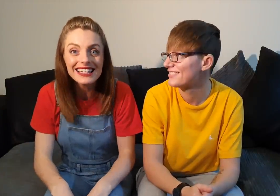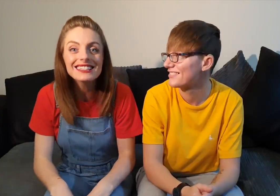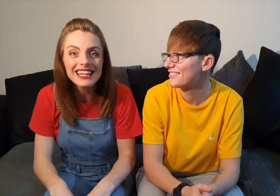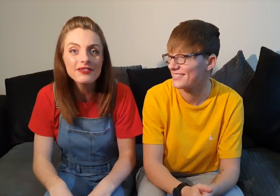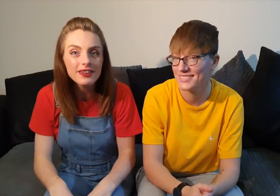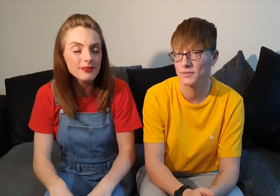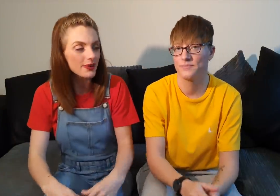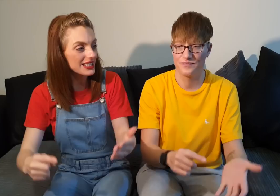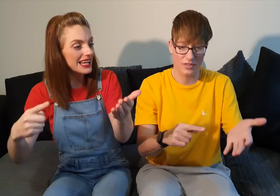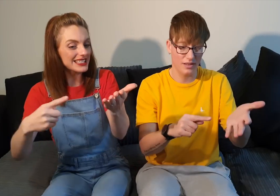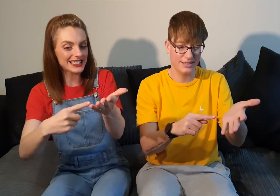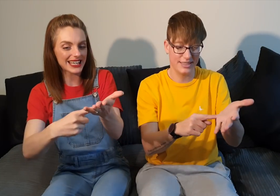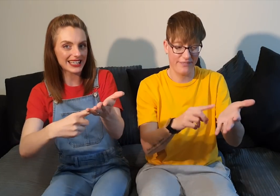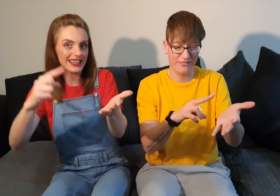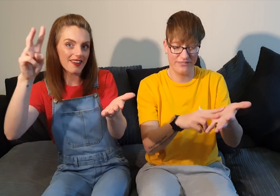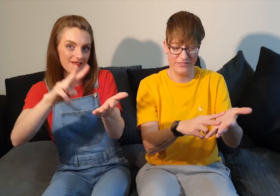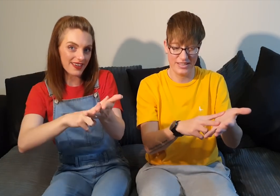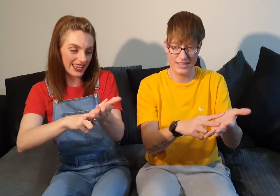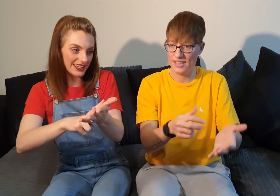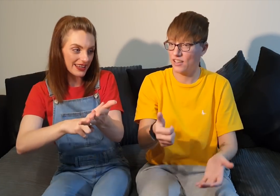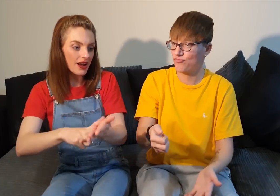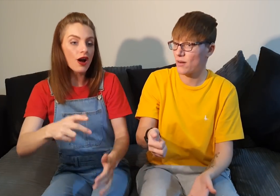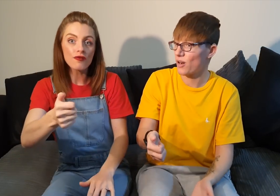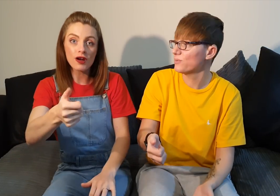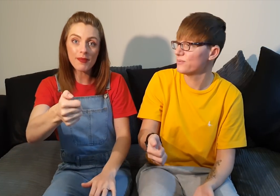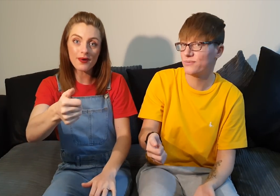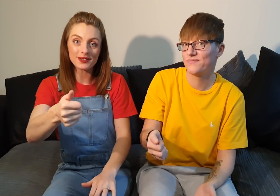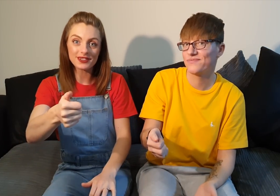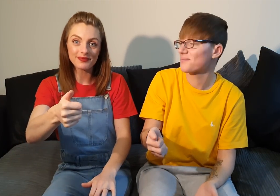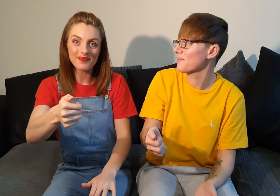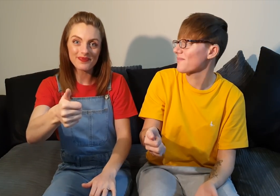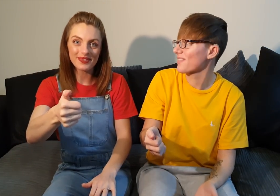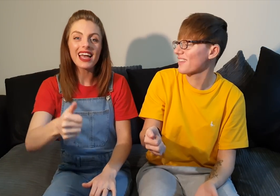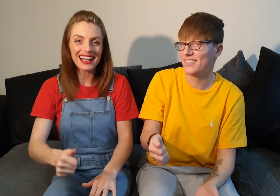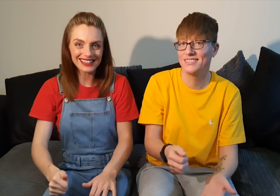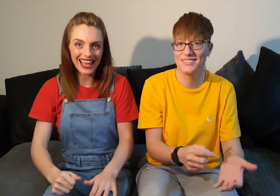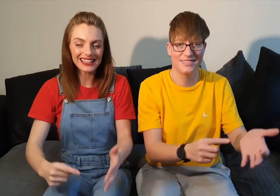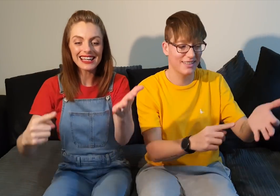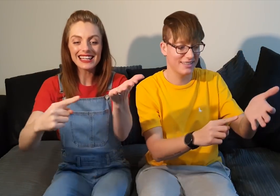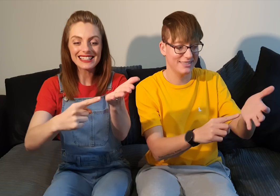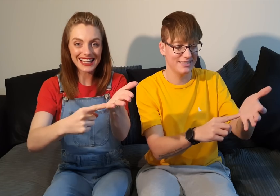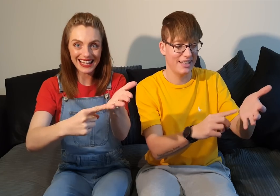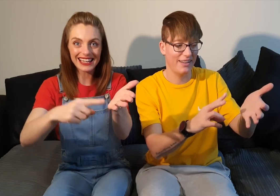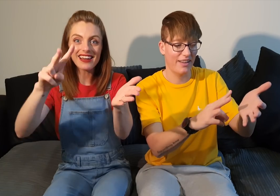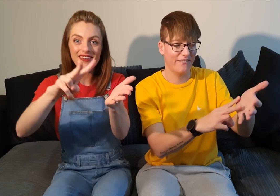tv remote t v remote and again tv